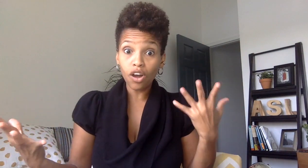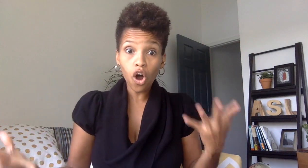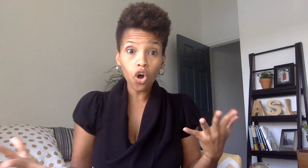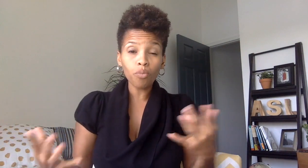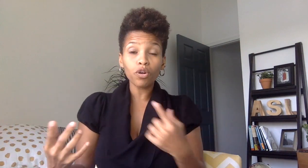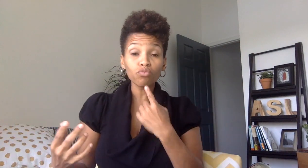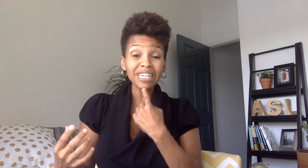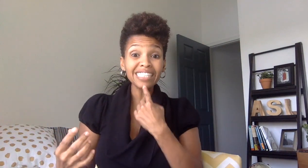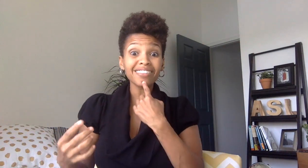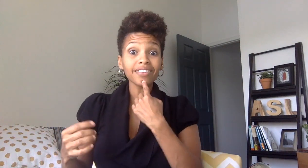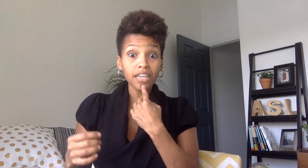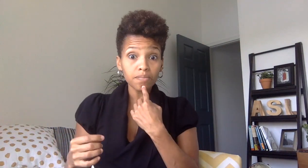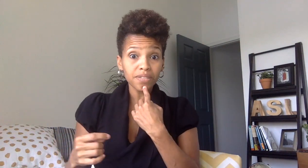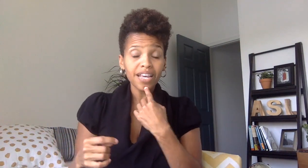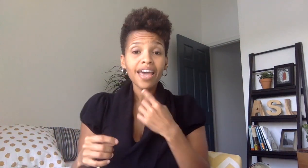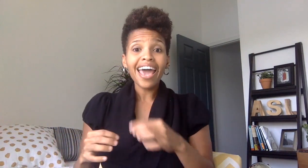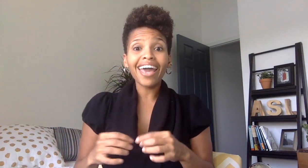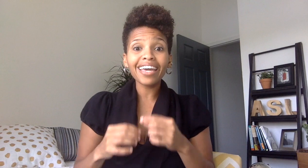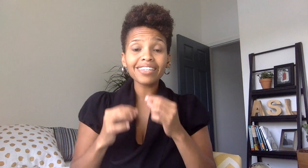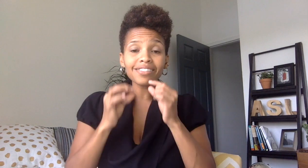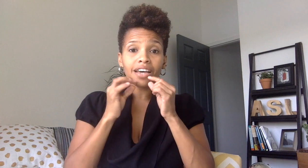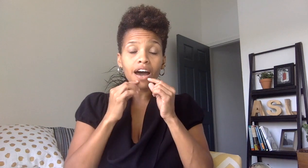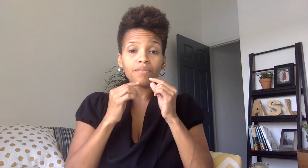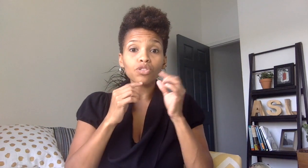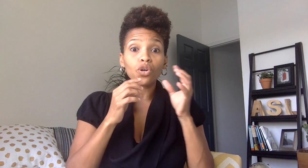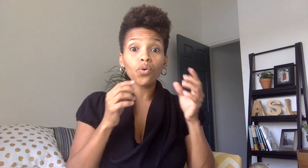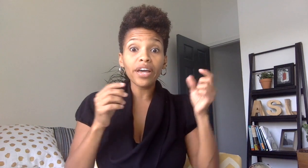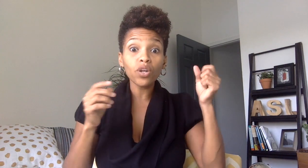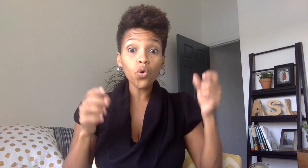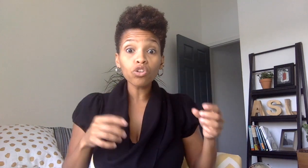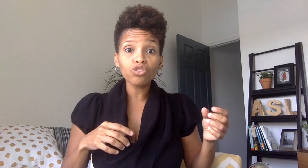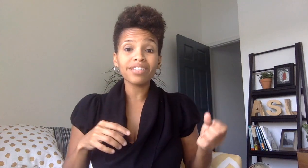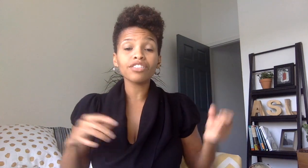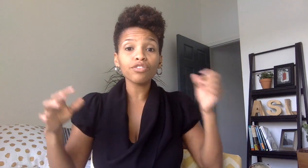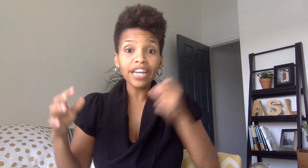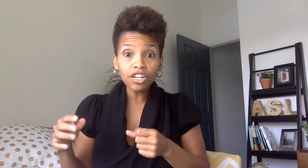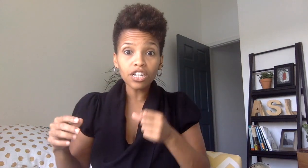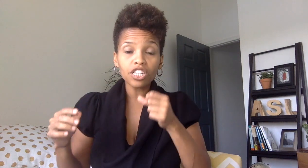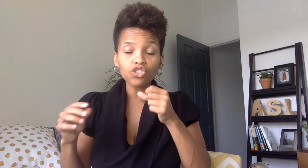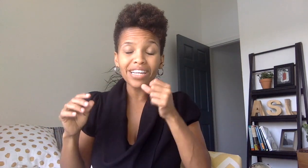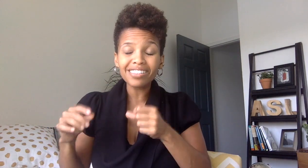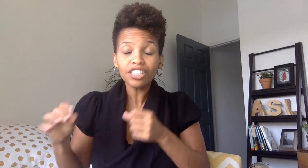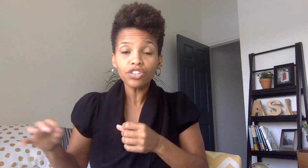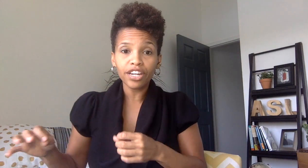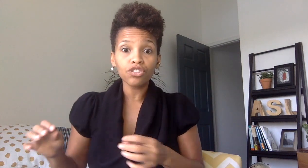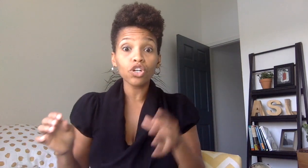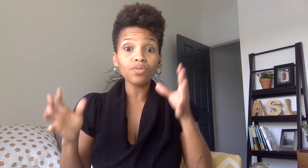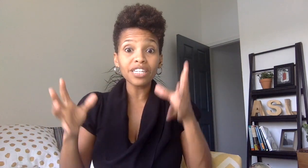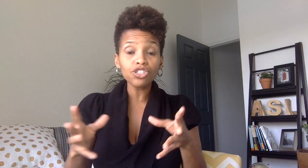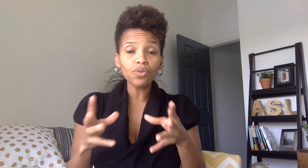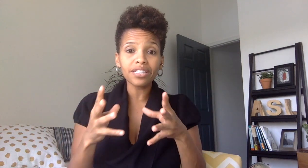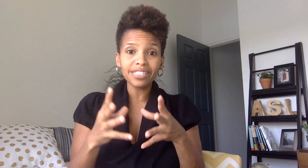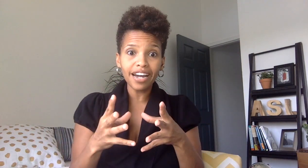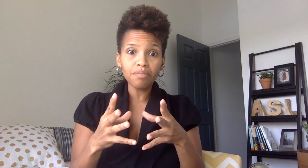all but reads lips and so an oral transliterate transliterator goes into an assignment